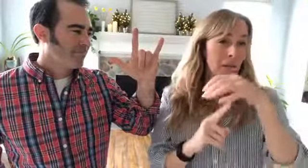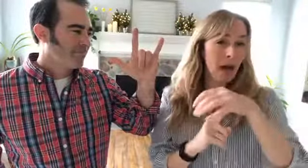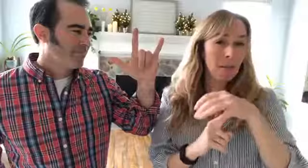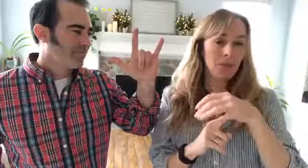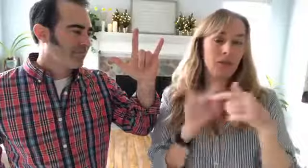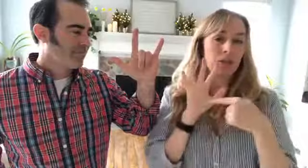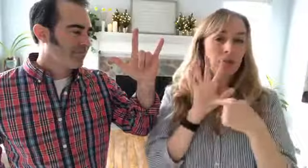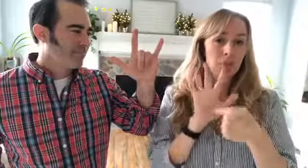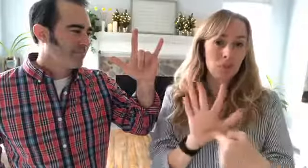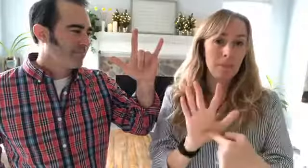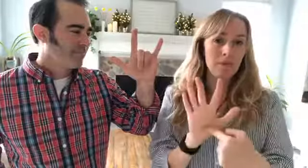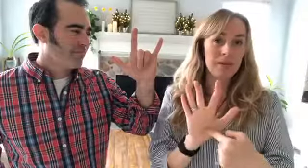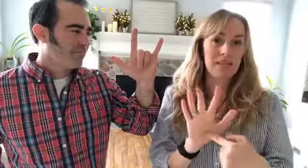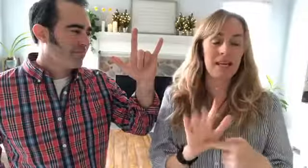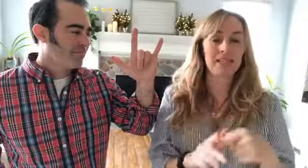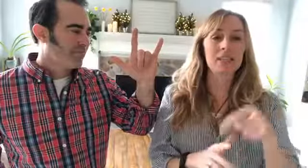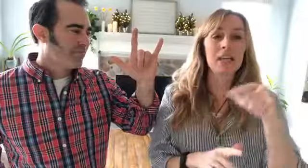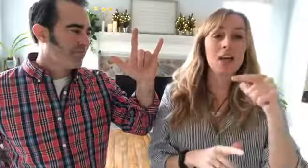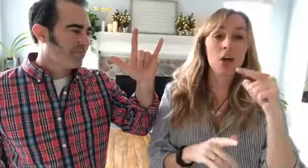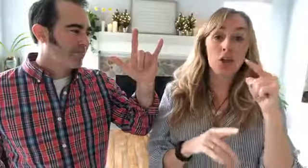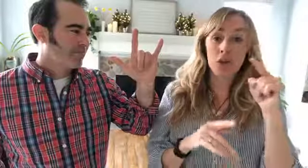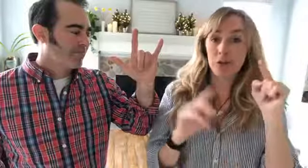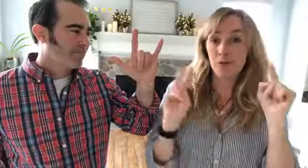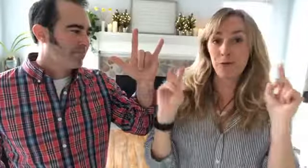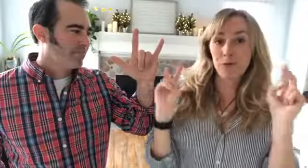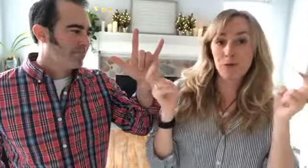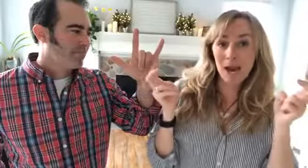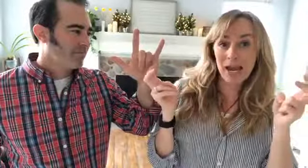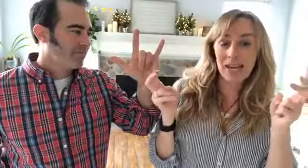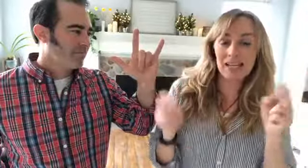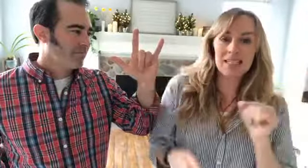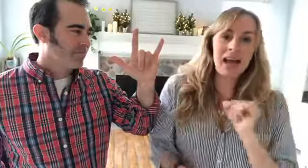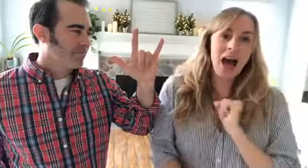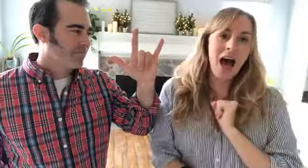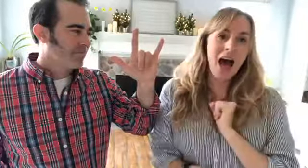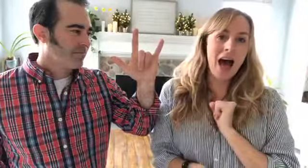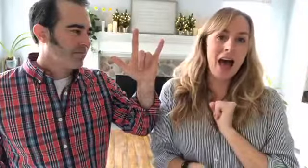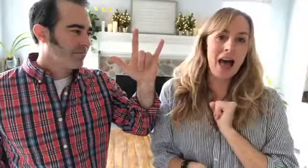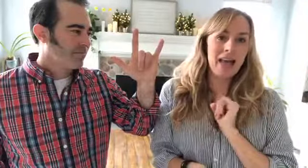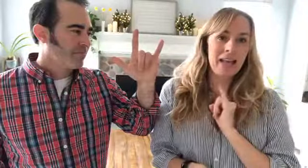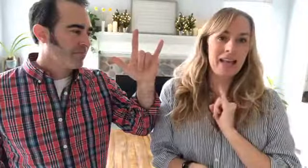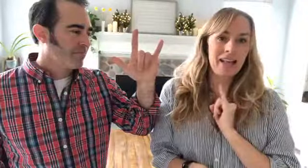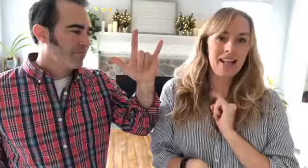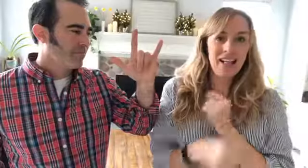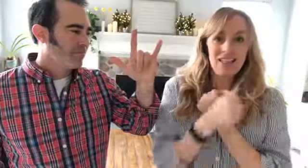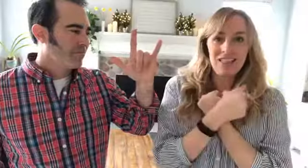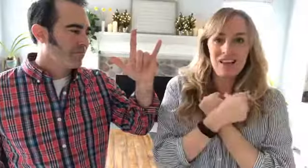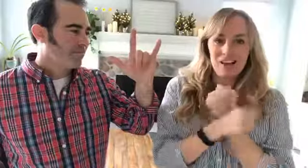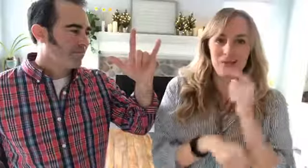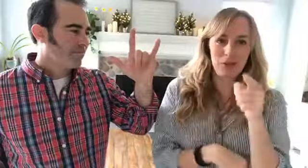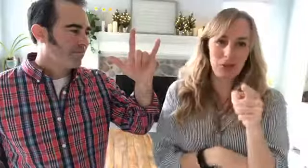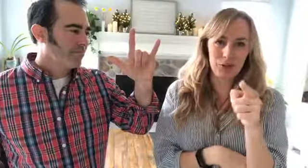popular to represent the phrase I love you